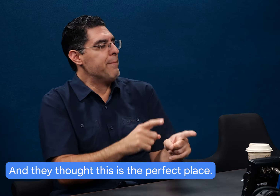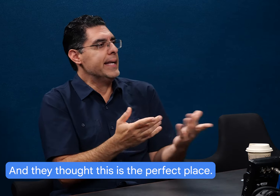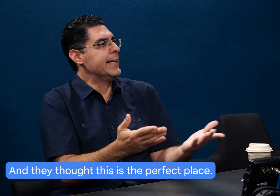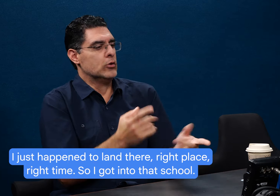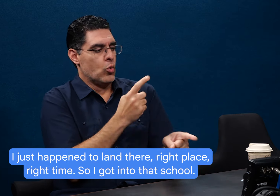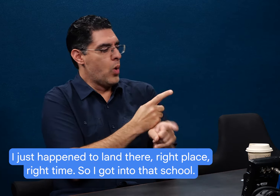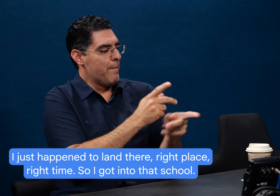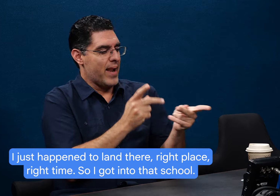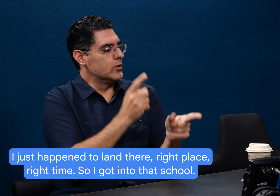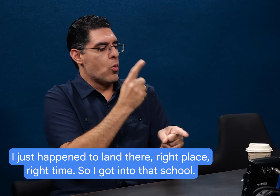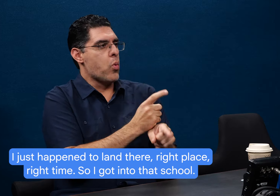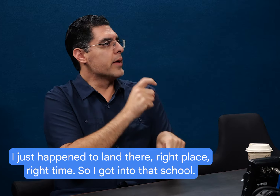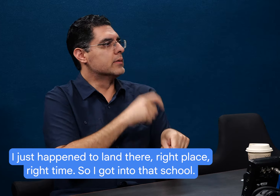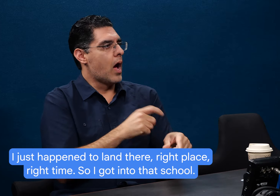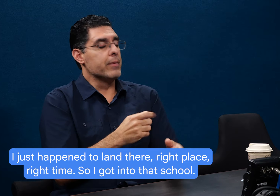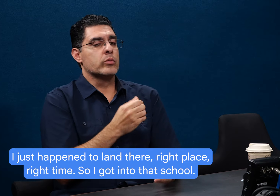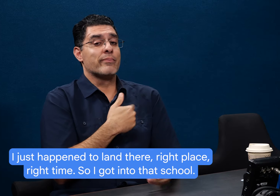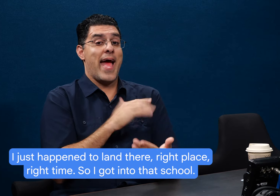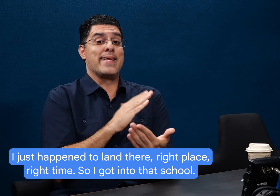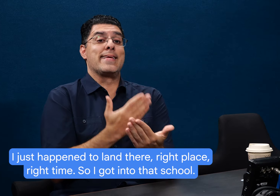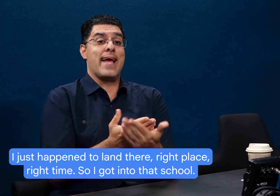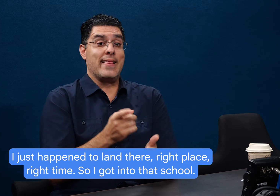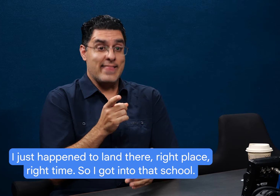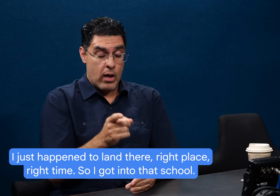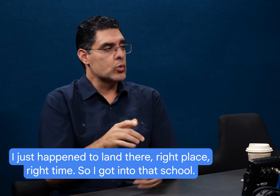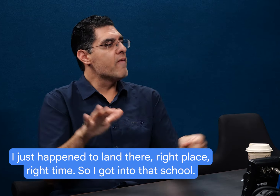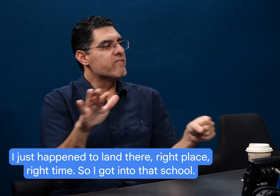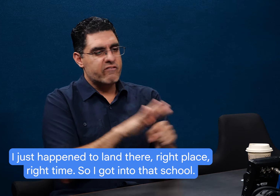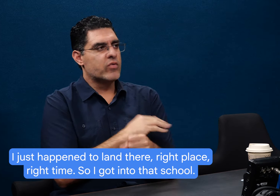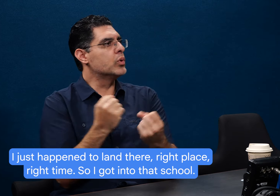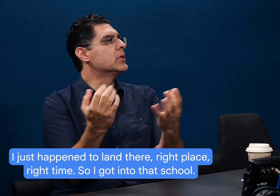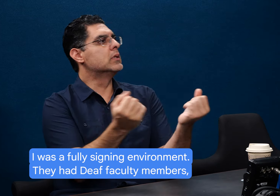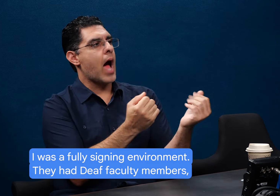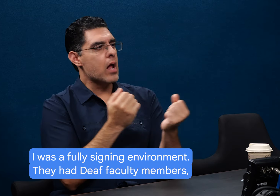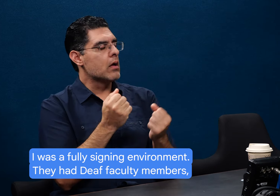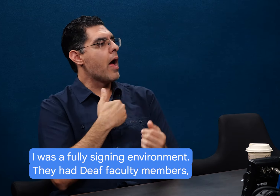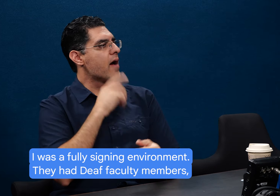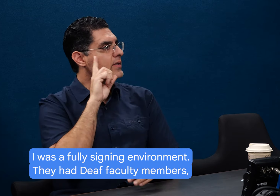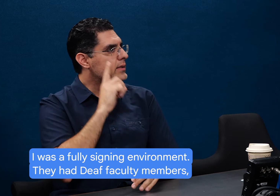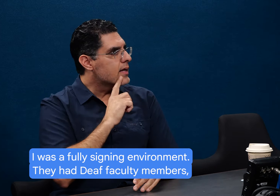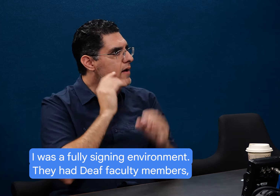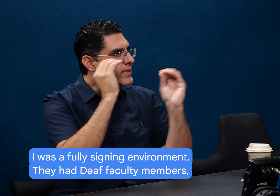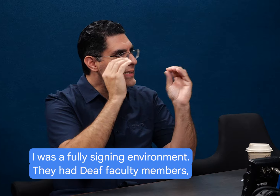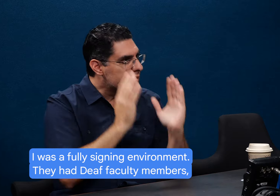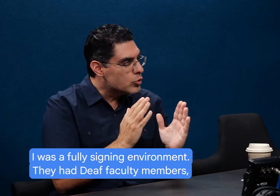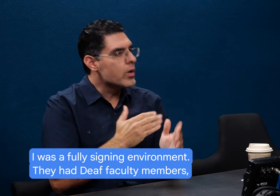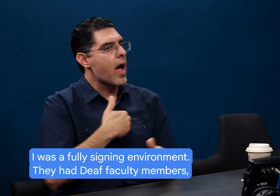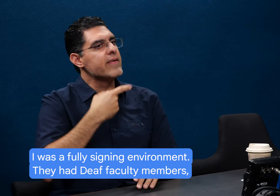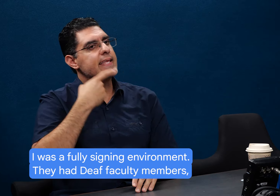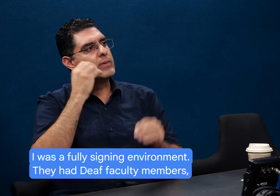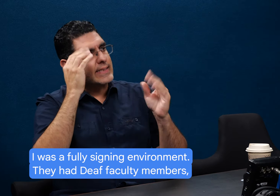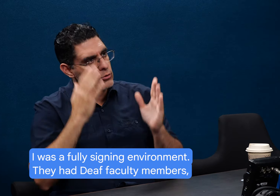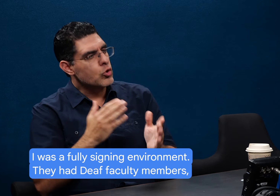the perfect place. just happened to land there, right place, right time. So I got into that school. It was a fully signing environment. They